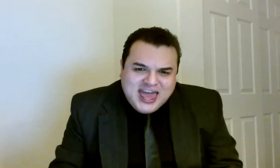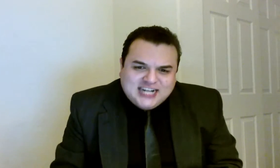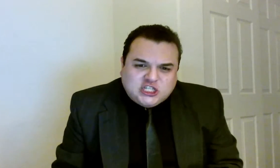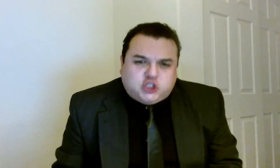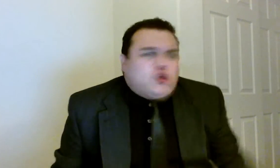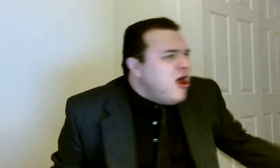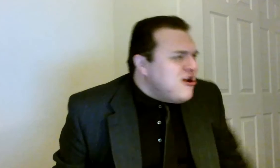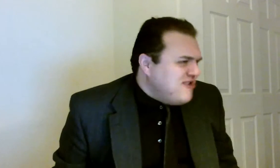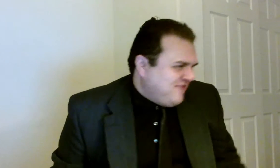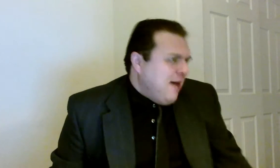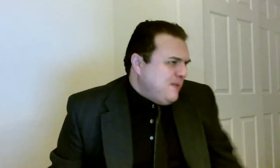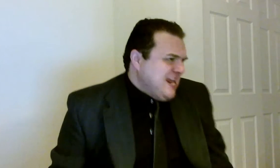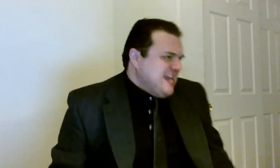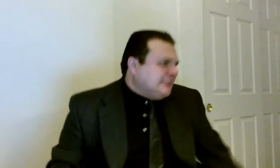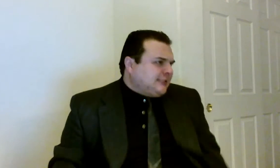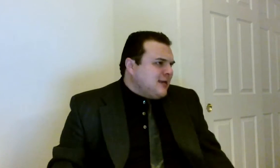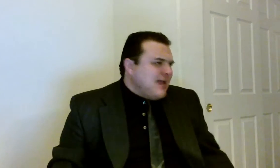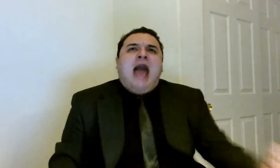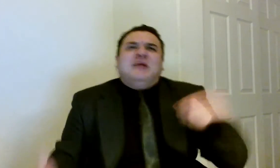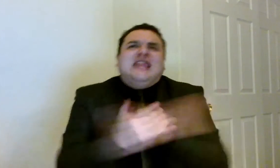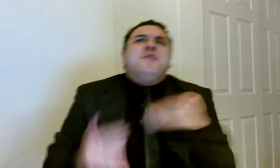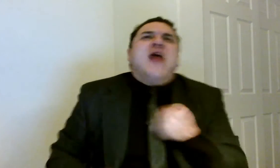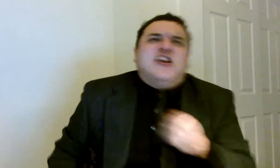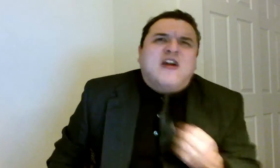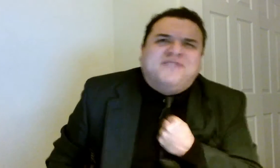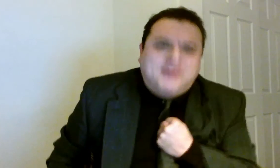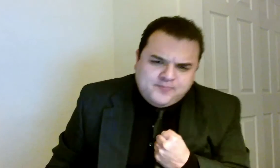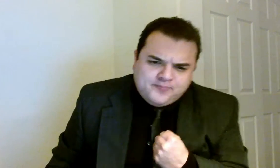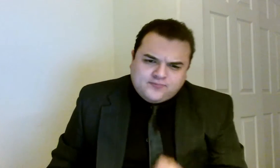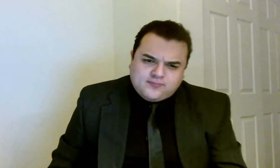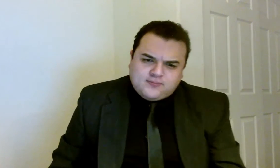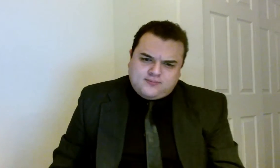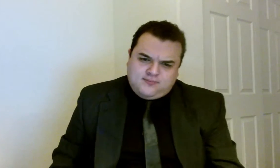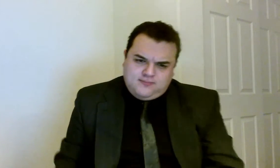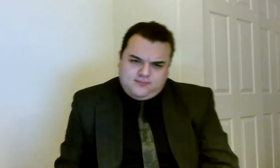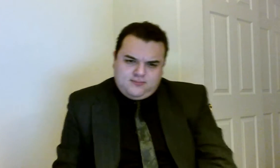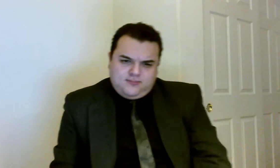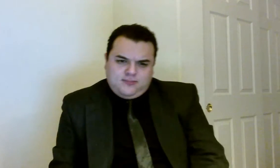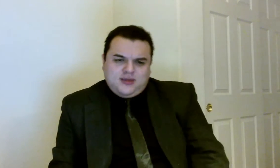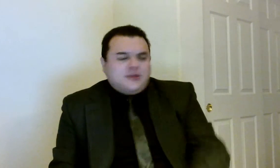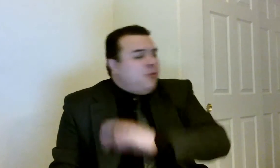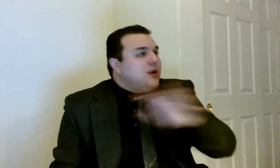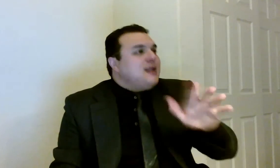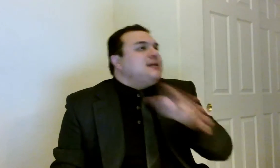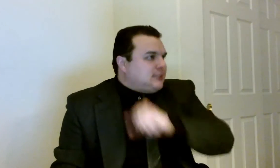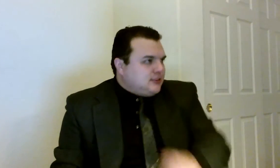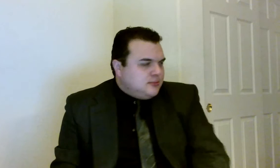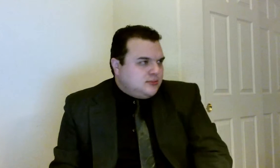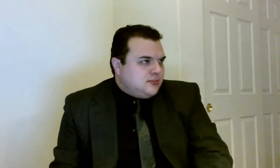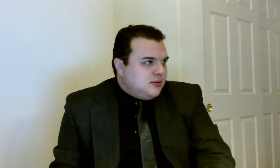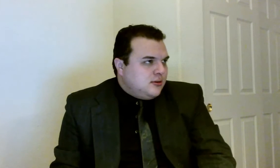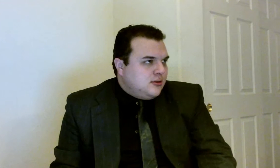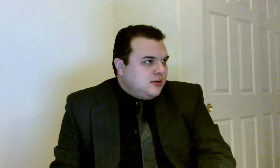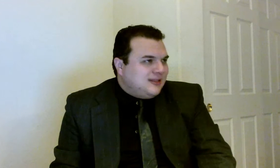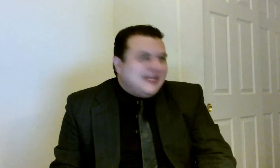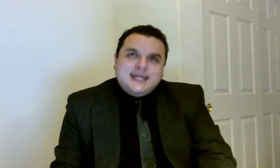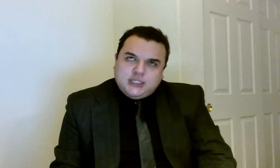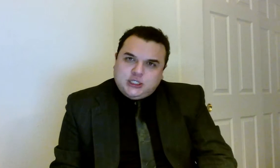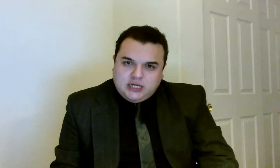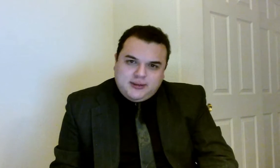not a destroyer of companies, am a liberator of companies, The point is, ladies and gentlemen,